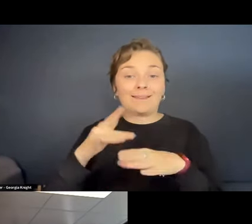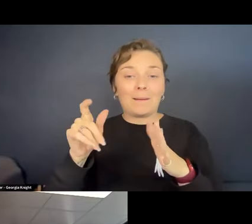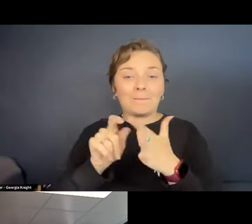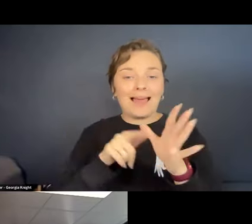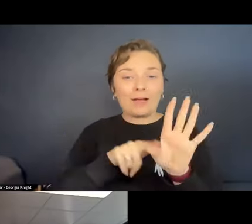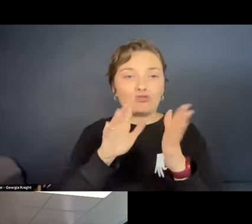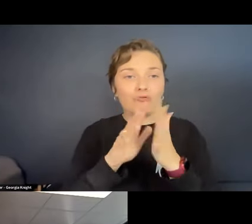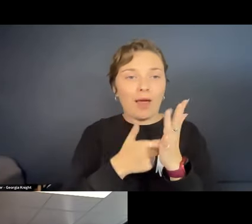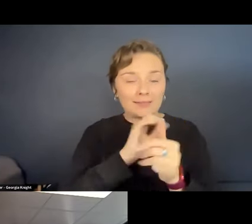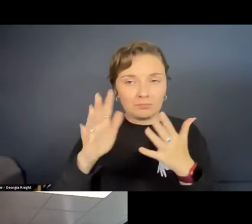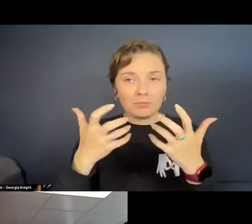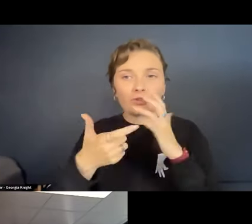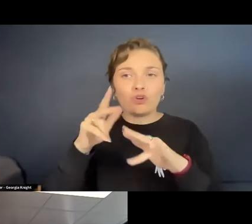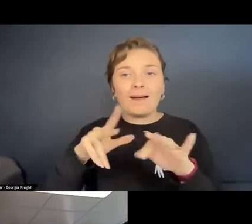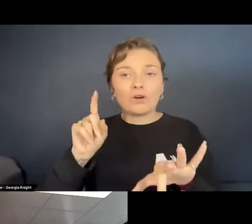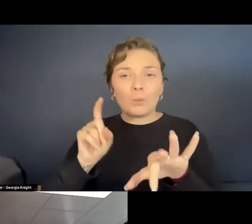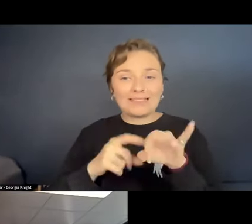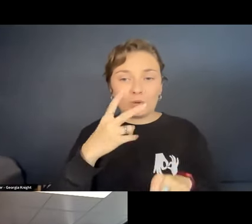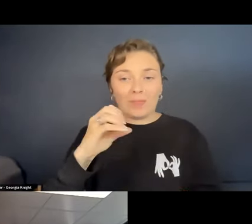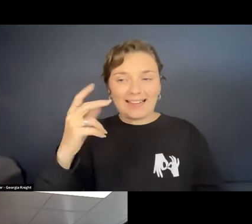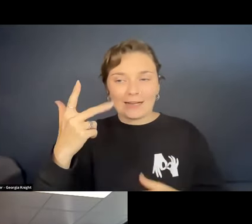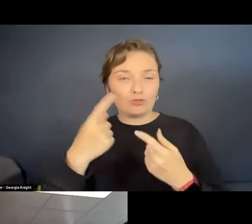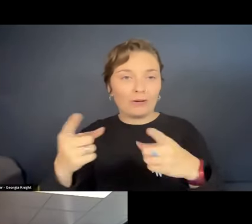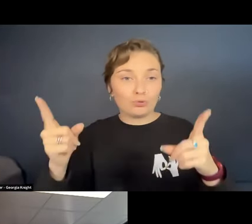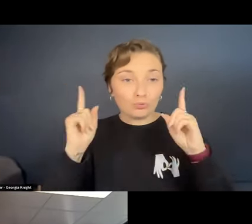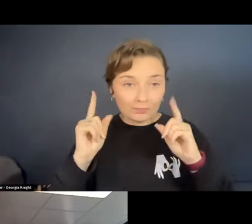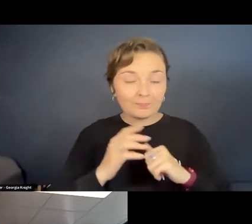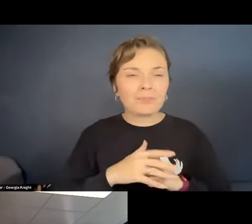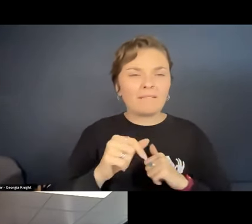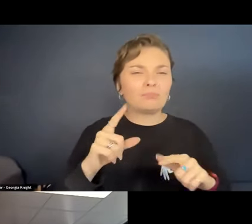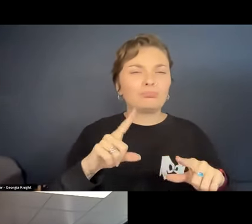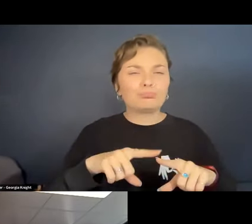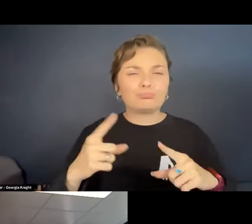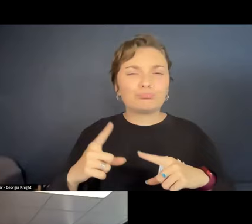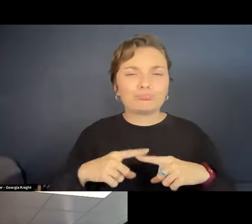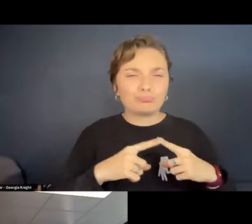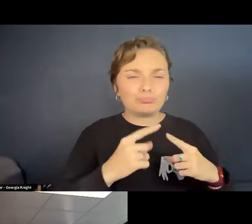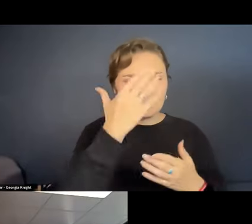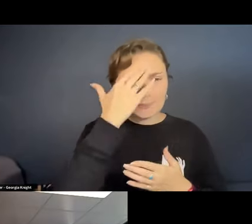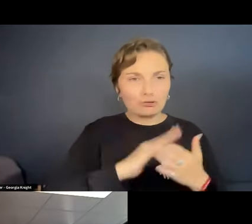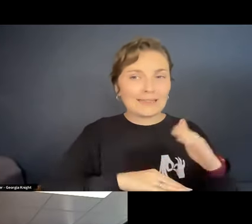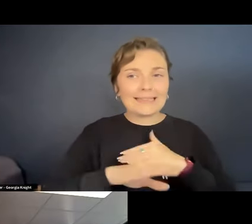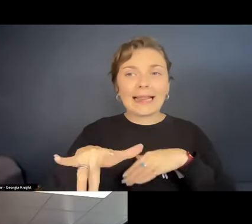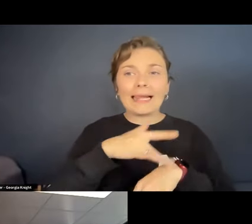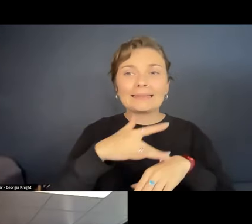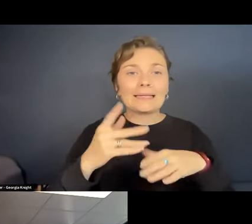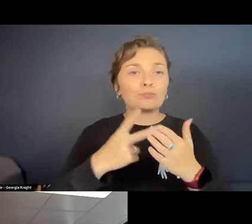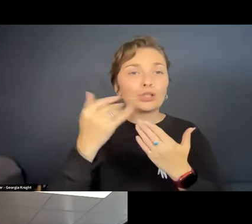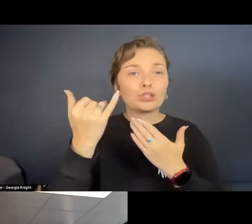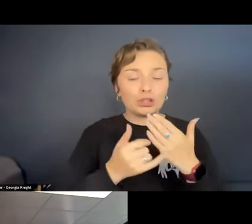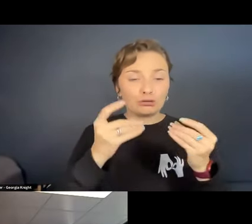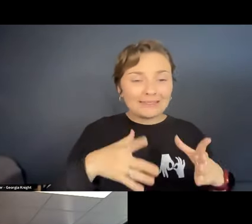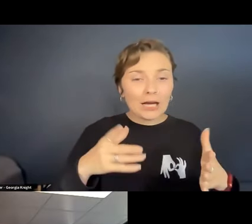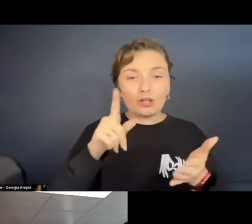from the University of Queensland in 2008, and she has a variety of experience in theatrical projects as a director, writer,